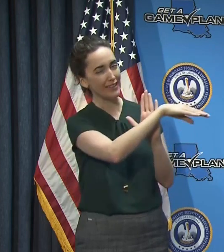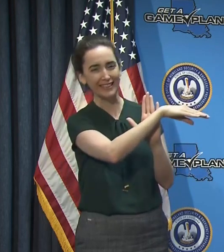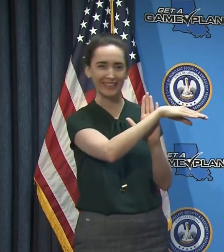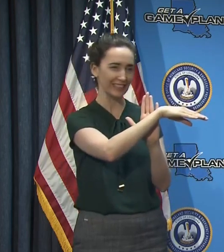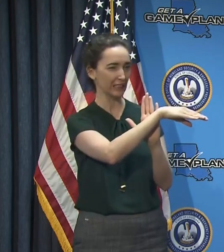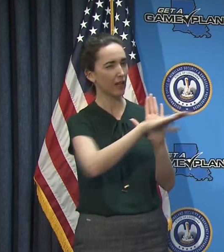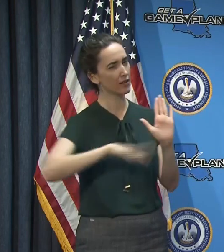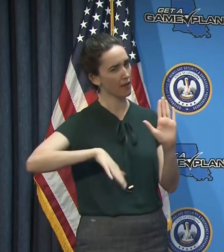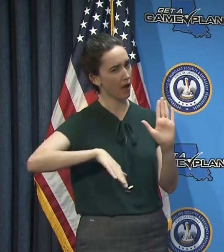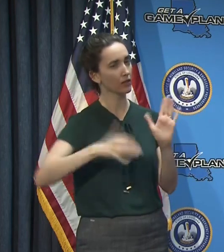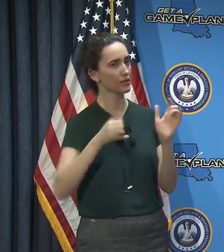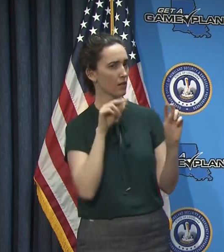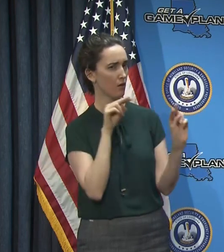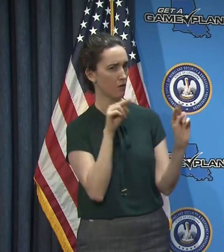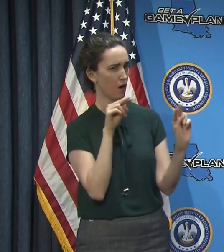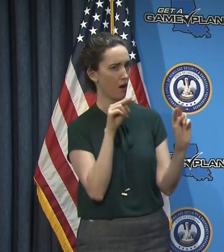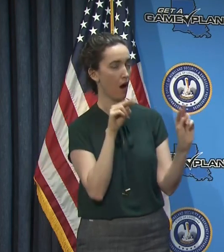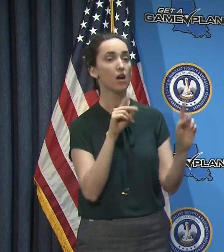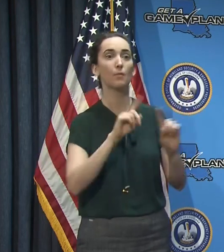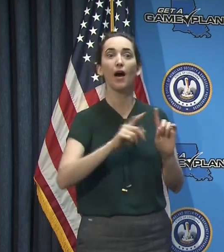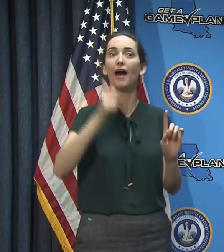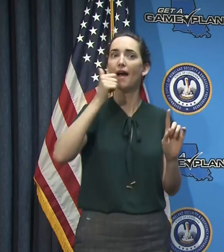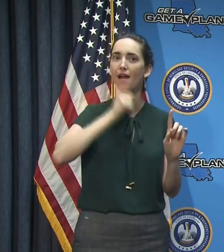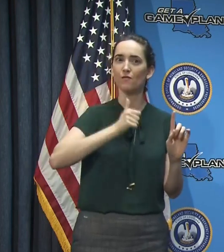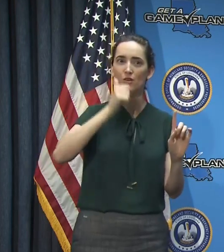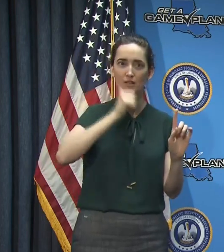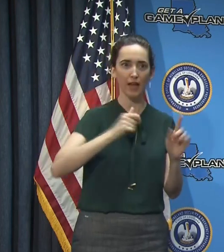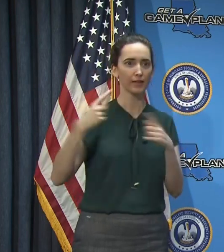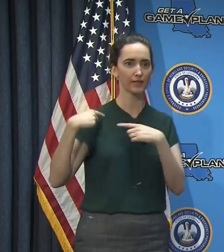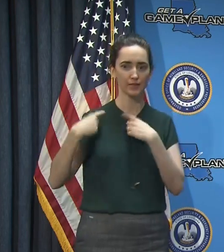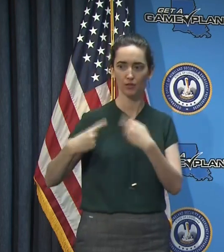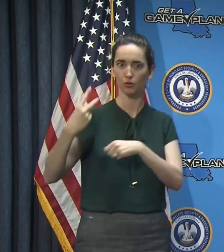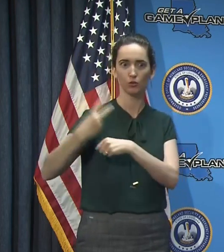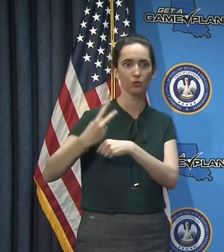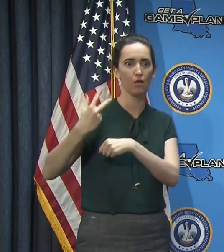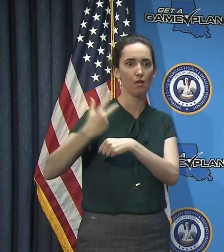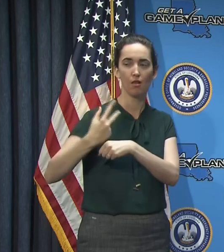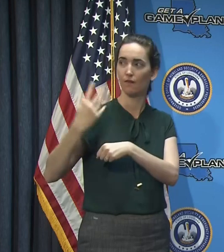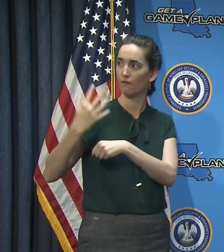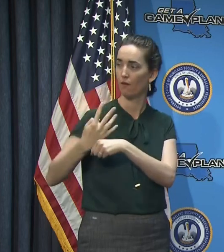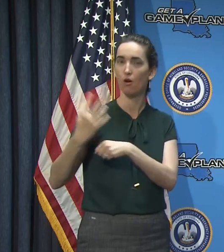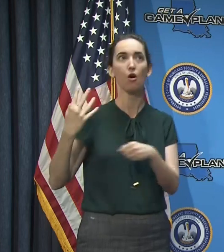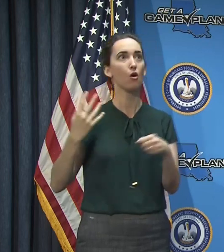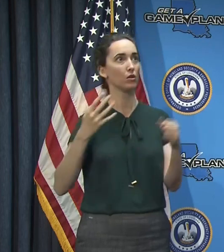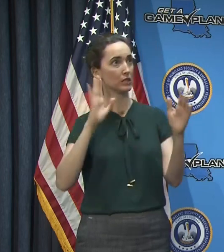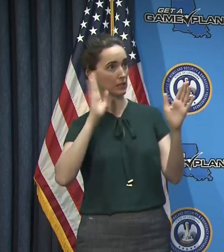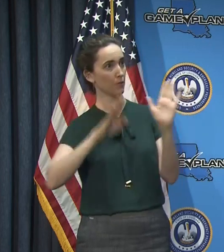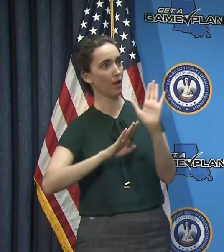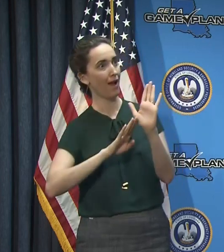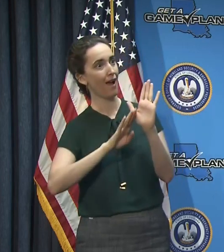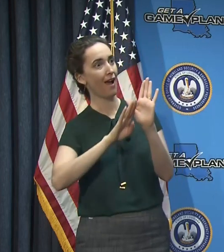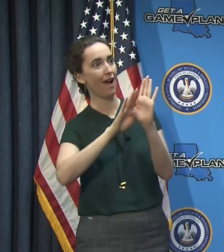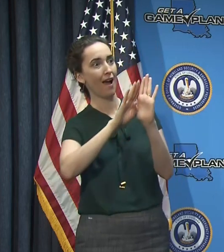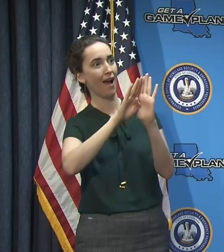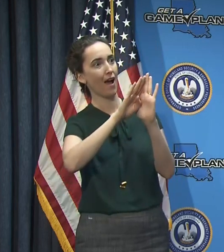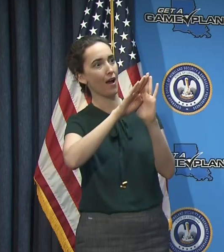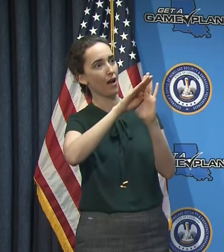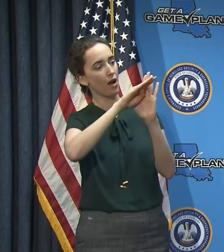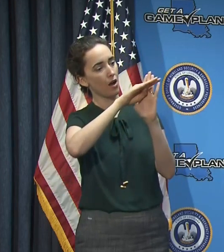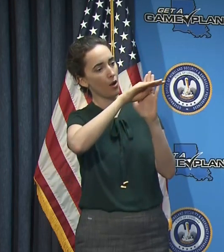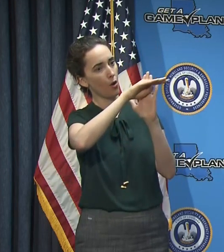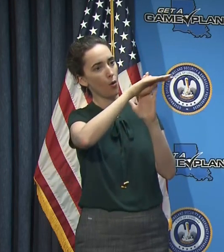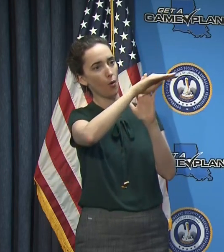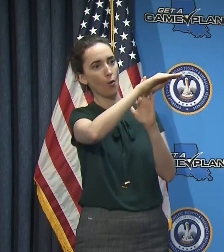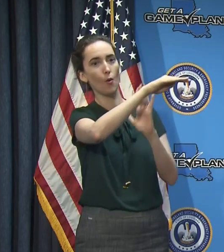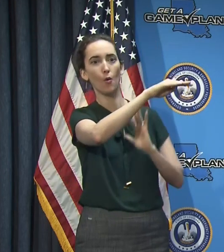three or four, we've seen those indications. And it appears to us that the mitigation measures in place, the stay at home order,